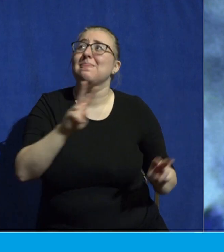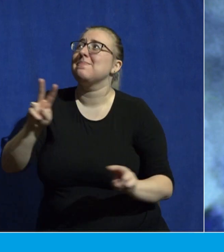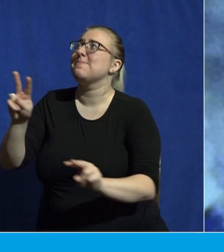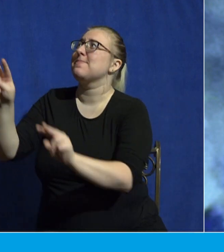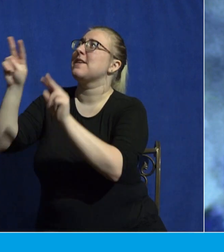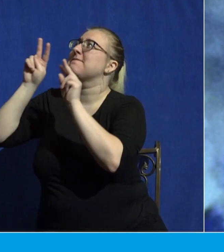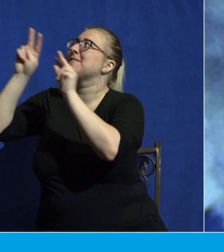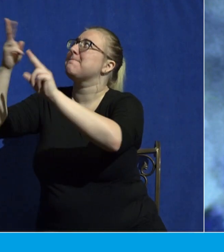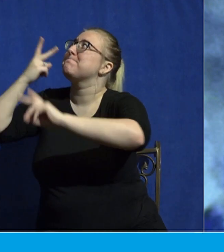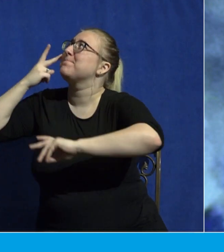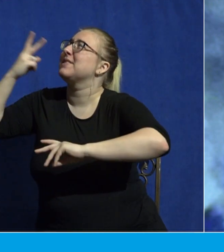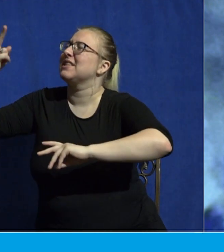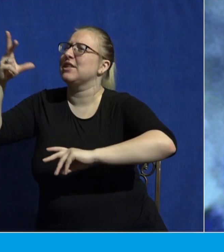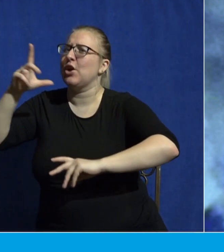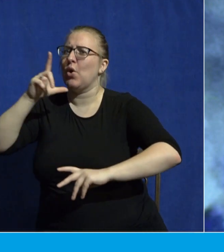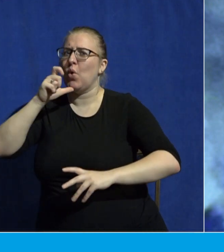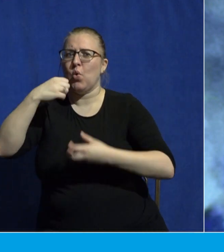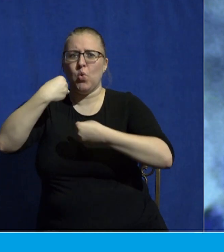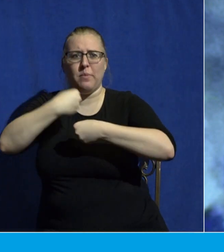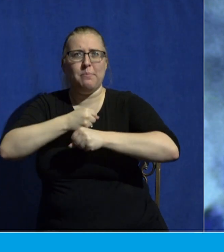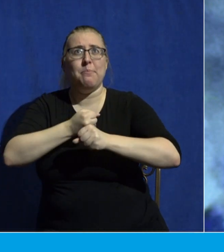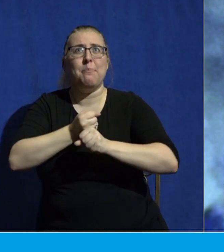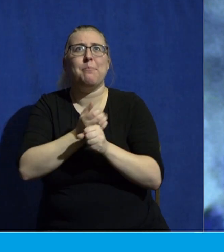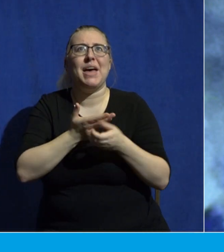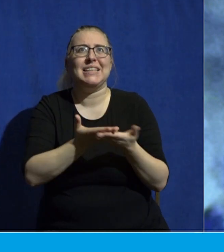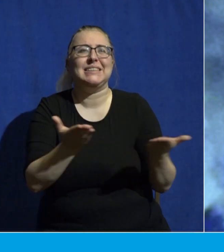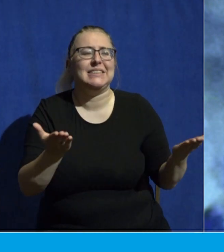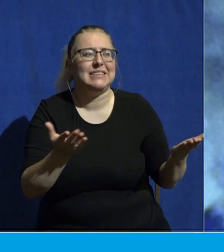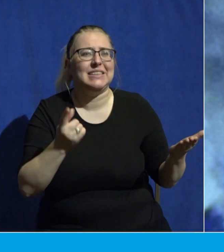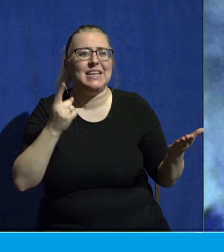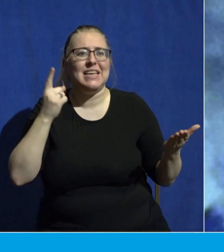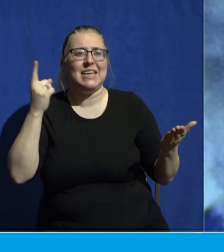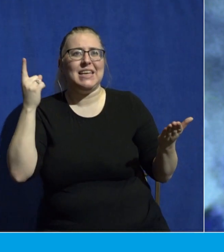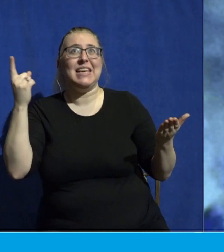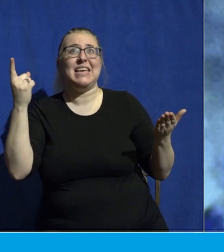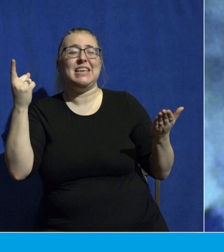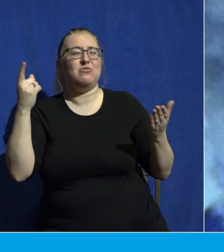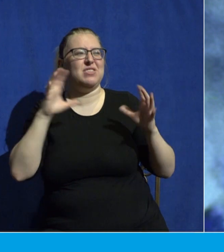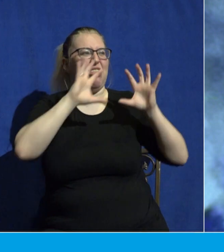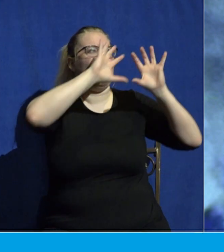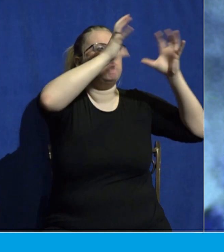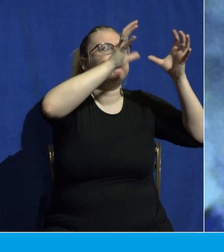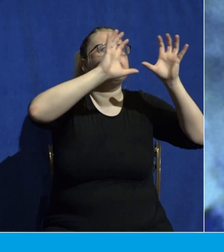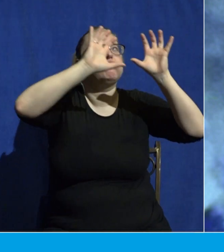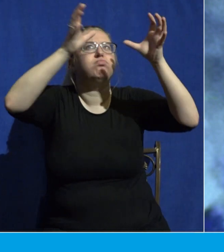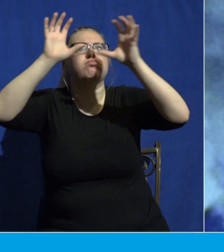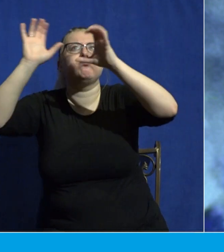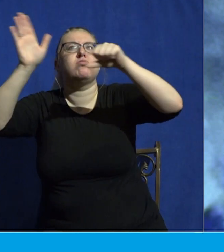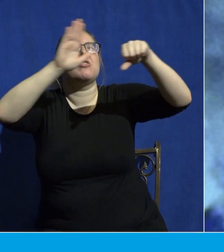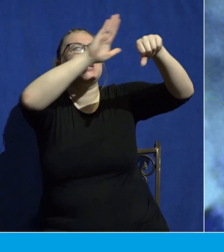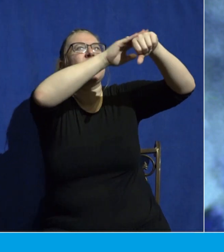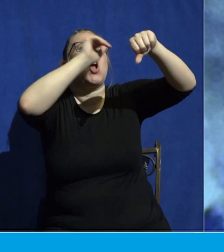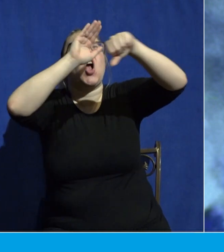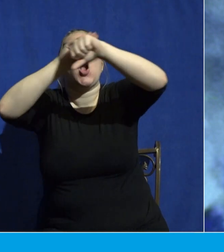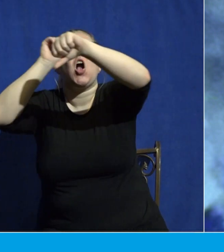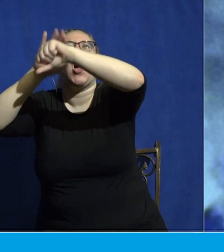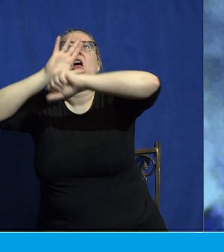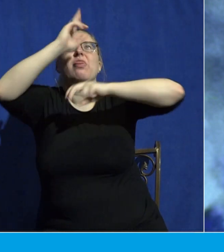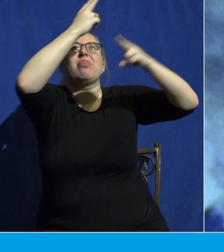Who created these? He who brings out their hosts by number. Calling them all by name. By the greatness